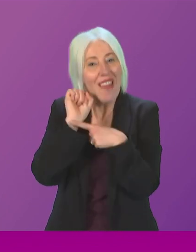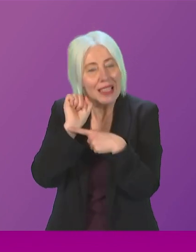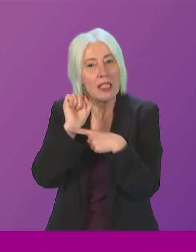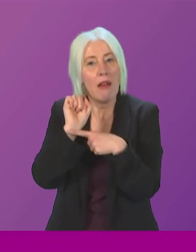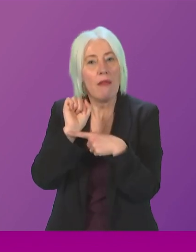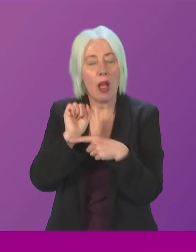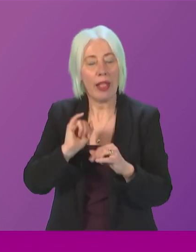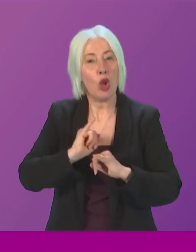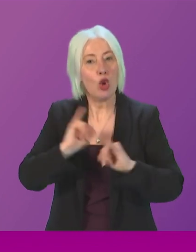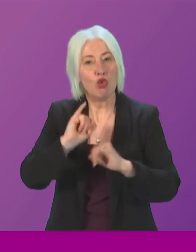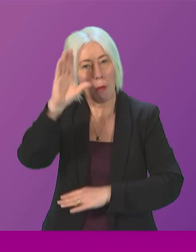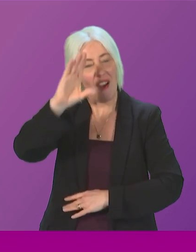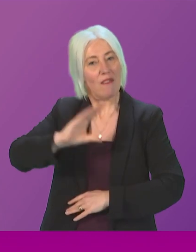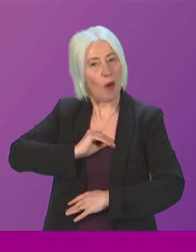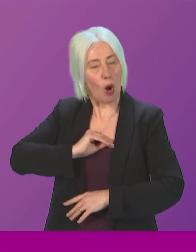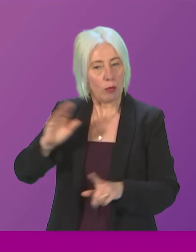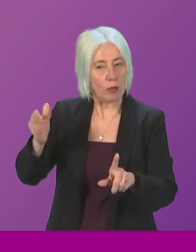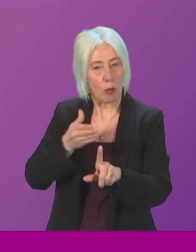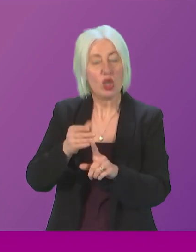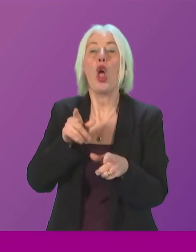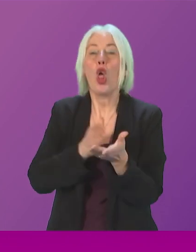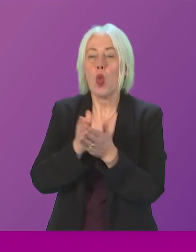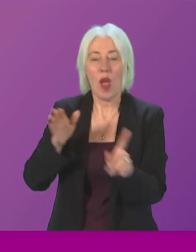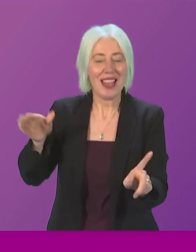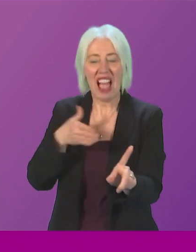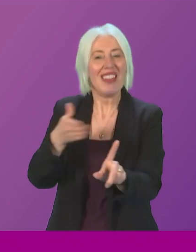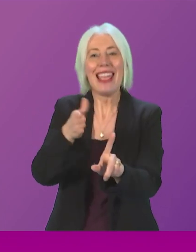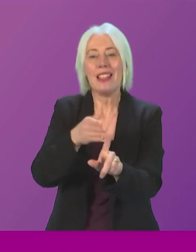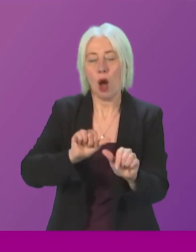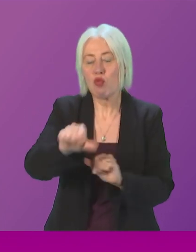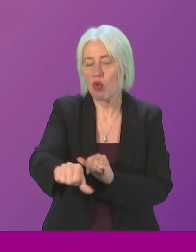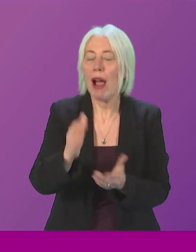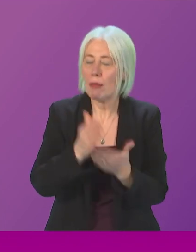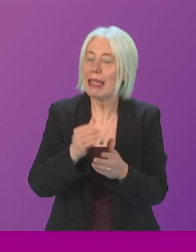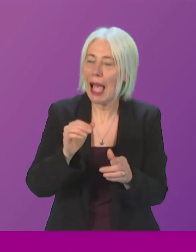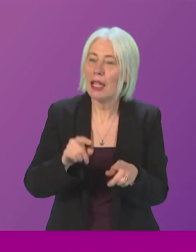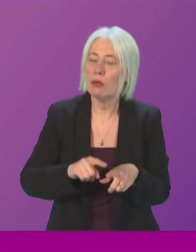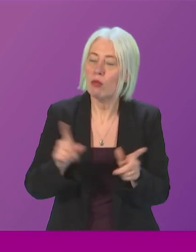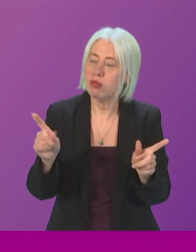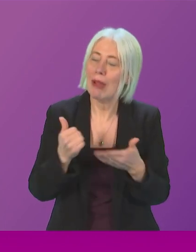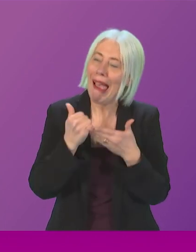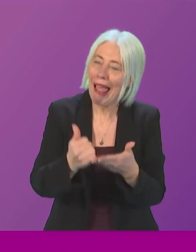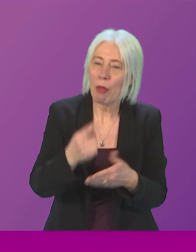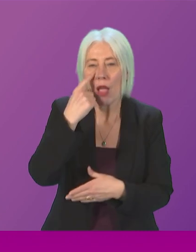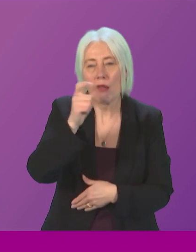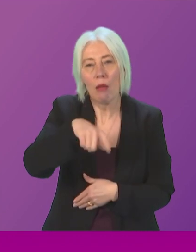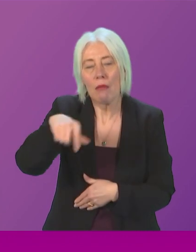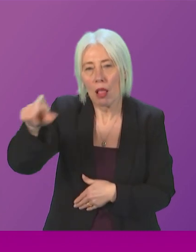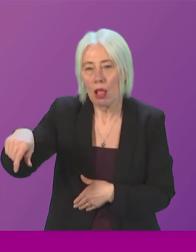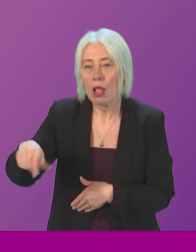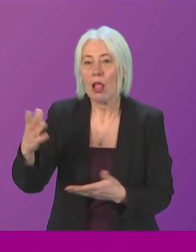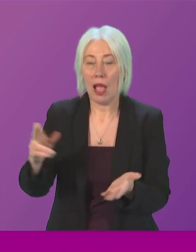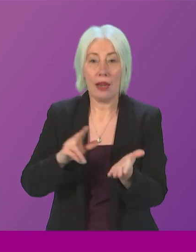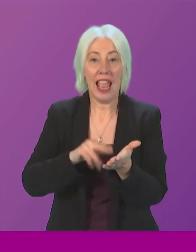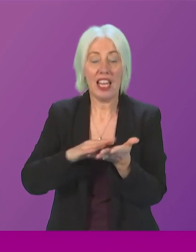-informed approach particularly through the navigators programme can make a difference and has made a difference to many young people in this case in